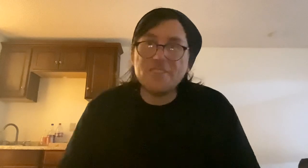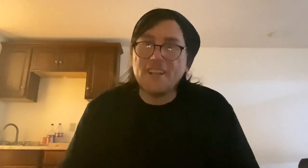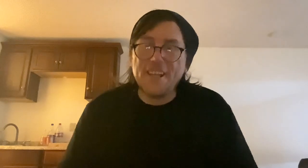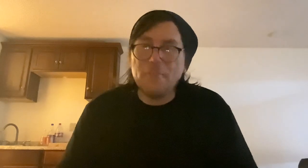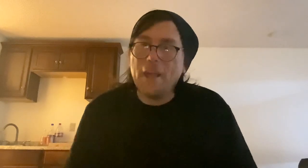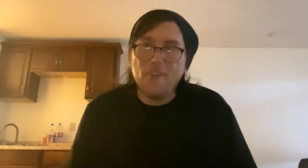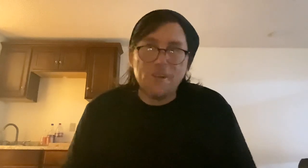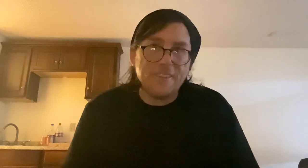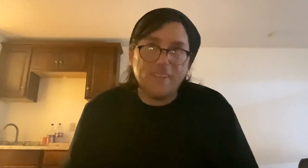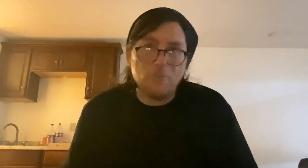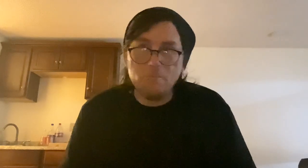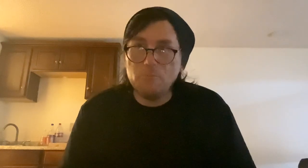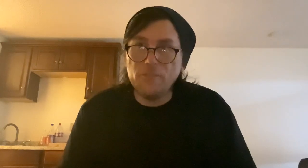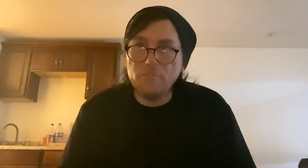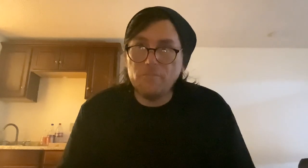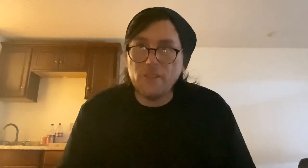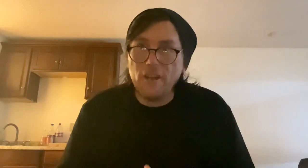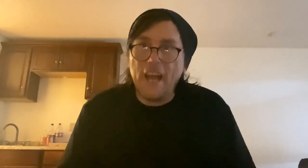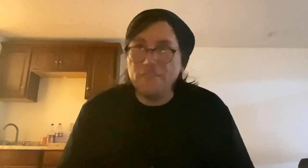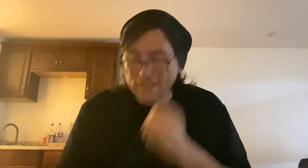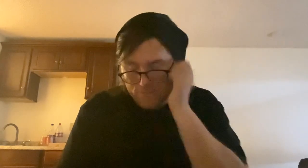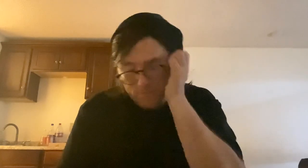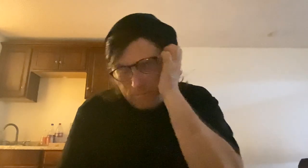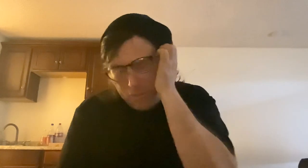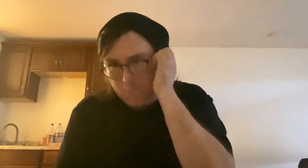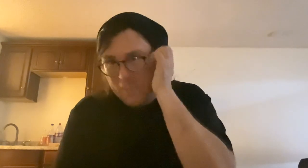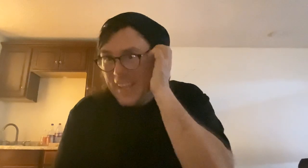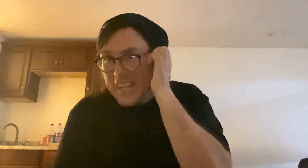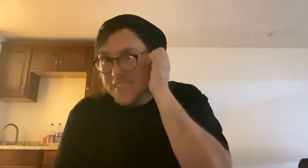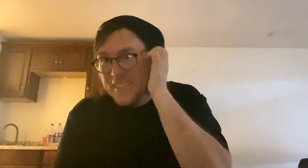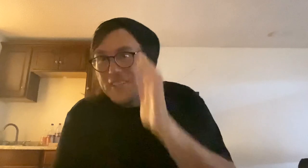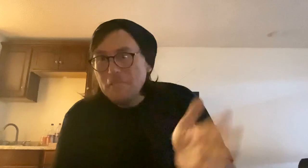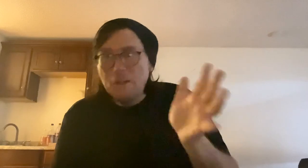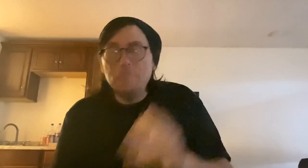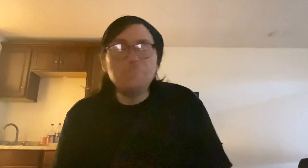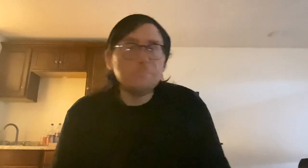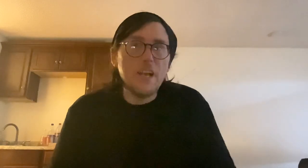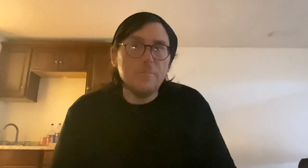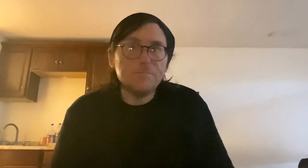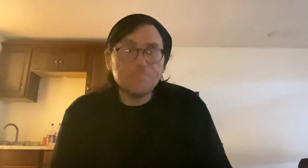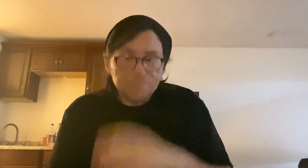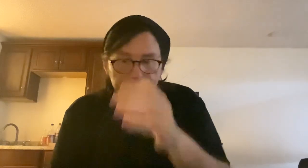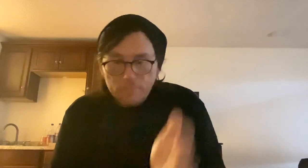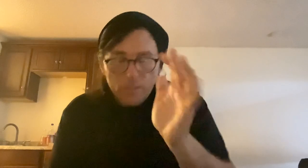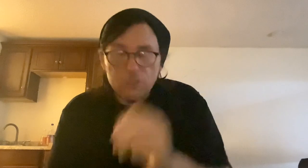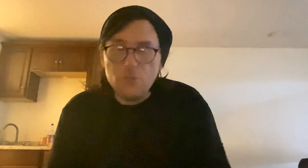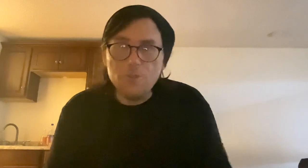in the mail or anything or, you know, having it shipped late. But, yeah, do your